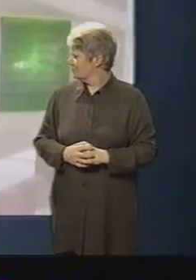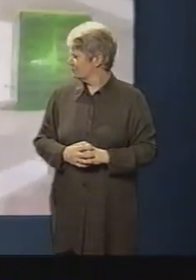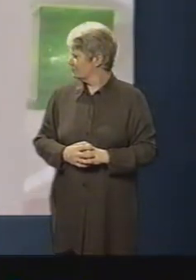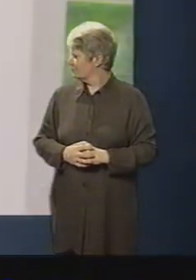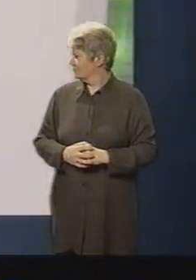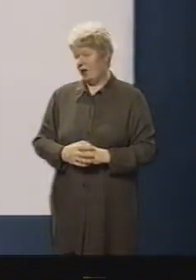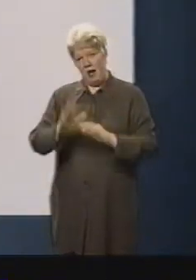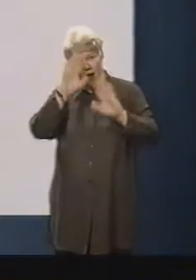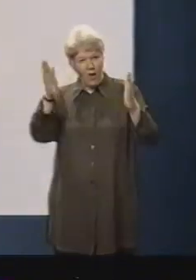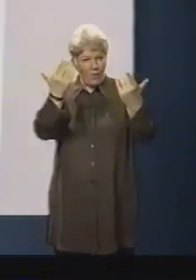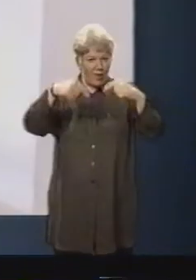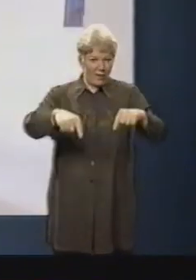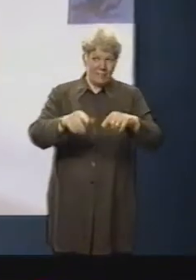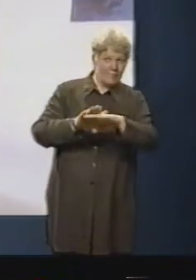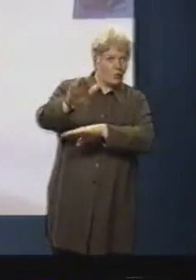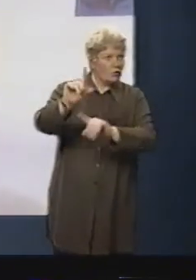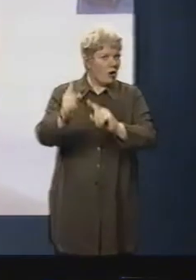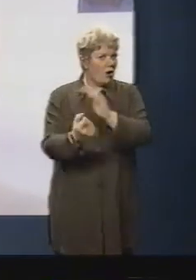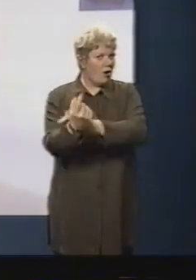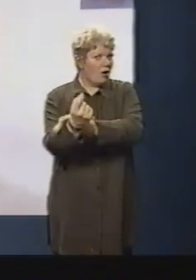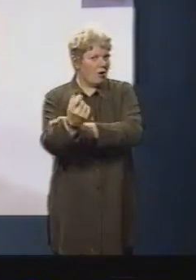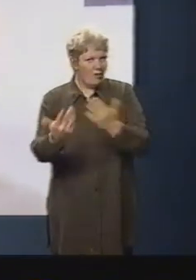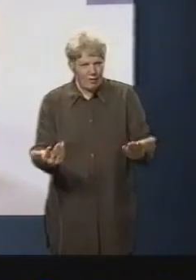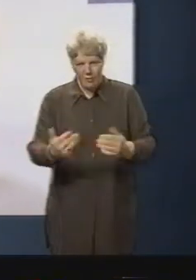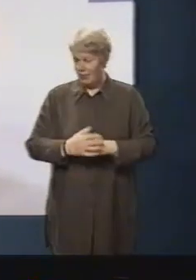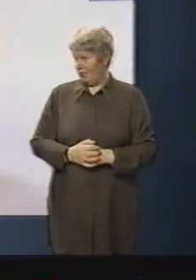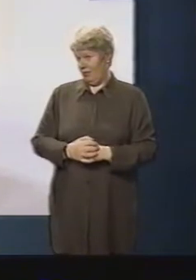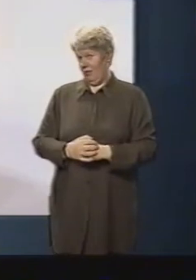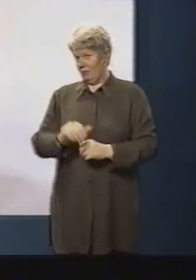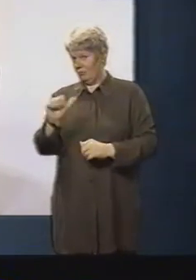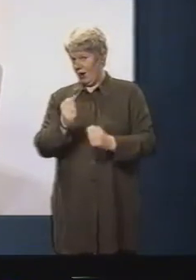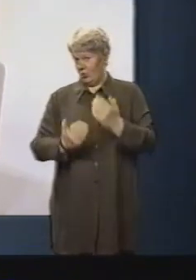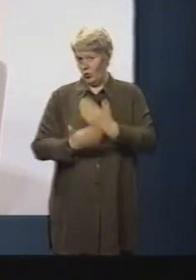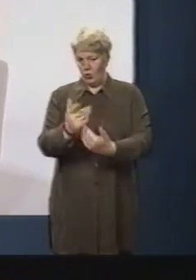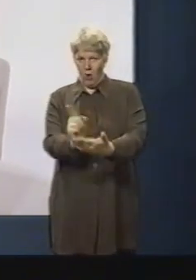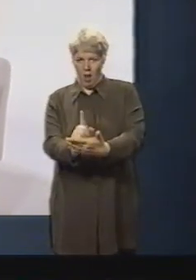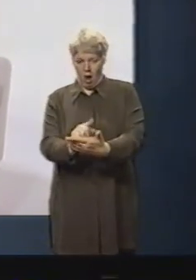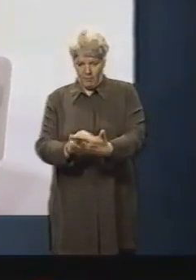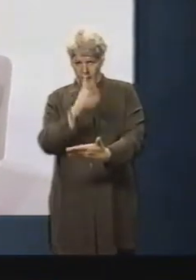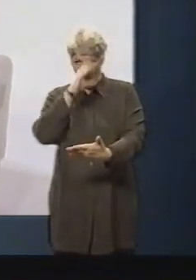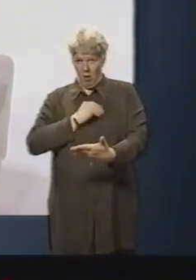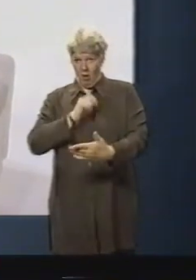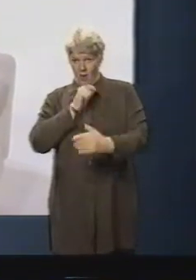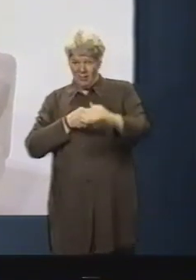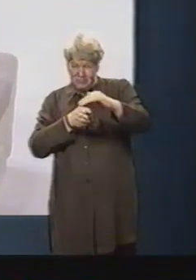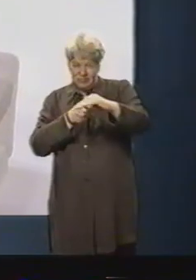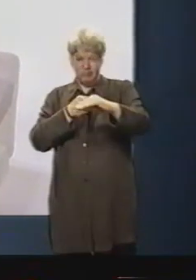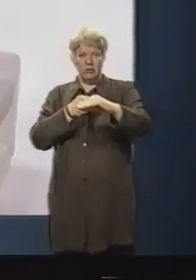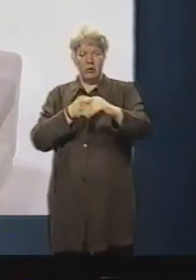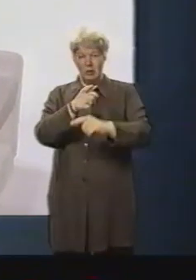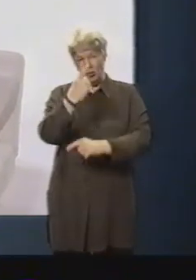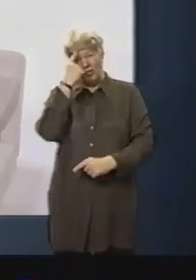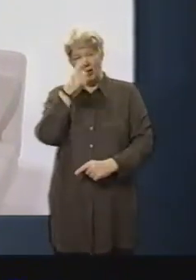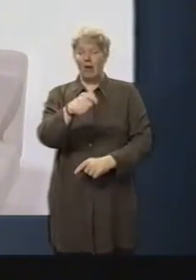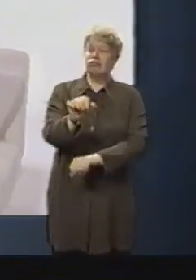Hello and welcome to the future and the new alarm that warns vehicles of impending disaster. You'd think that the last thing